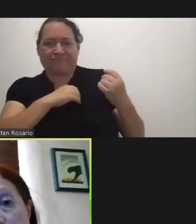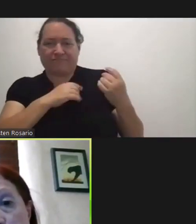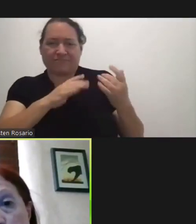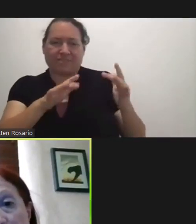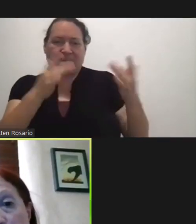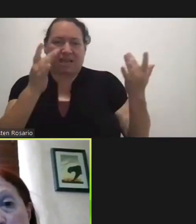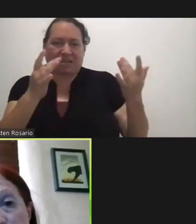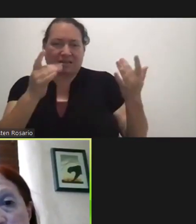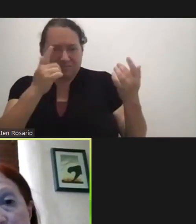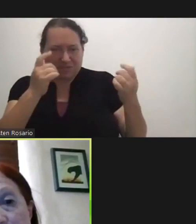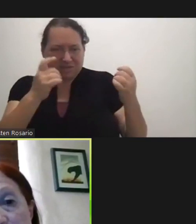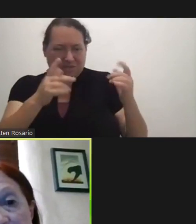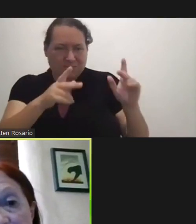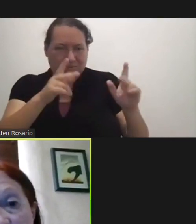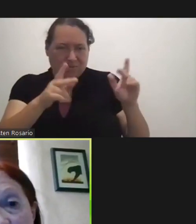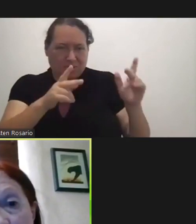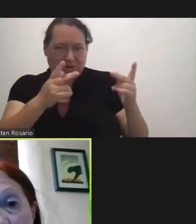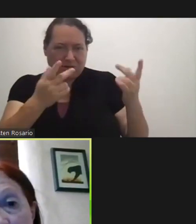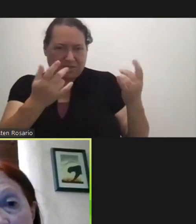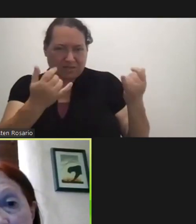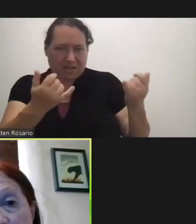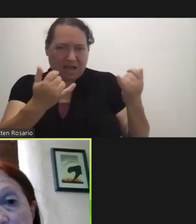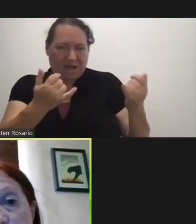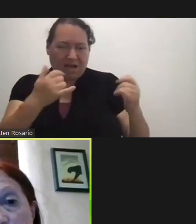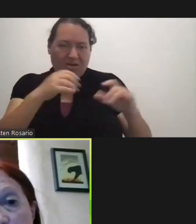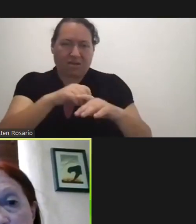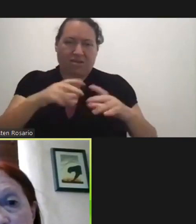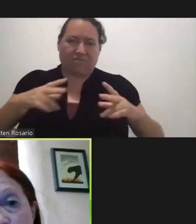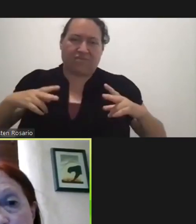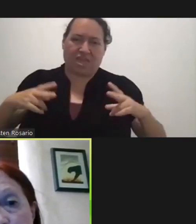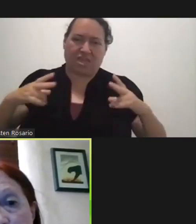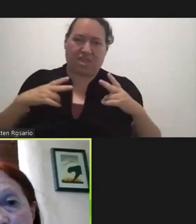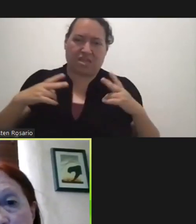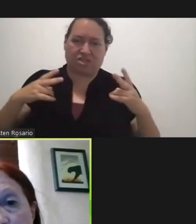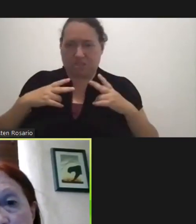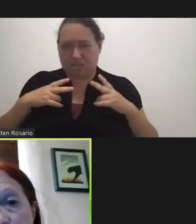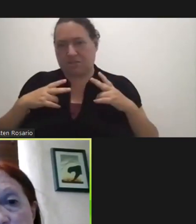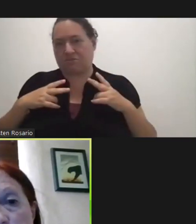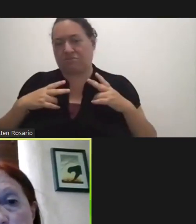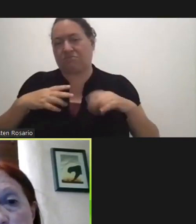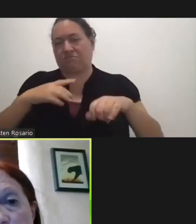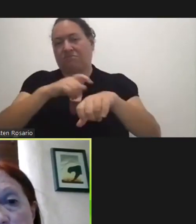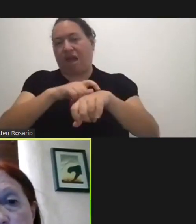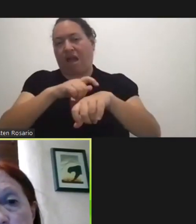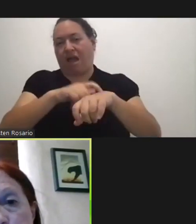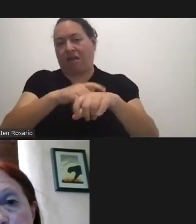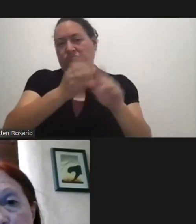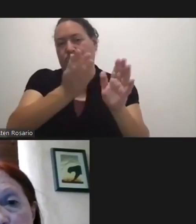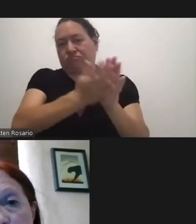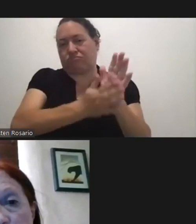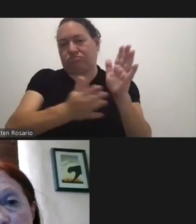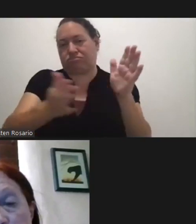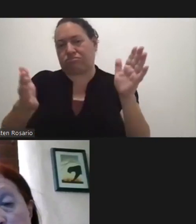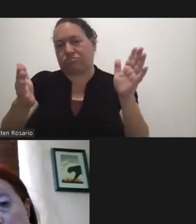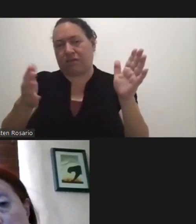People Are We're Now Entering The Vacation Period Etc And So Yeah